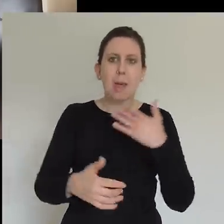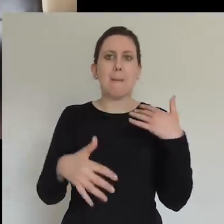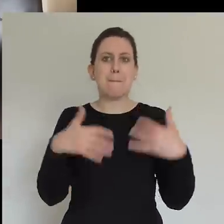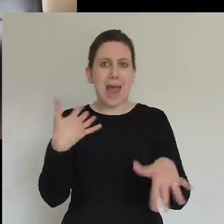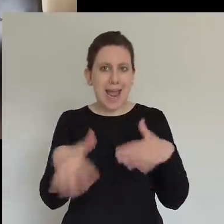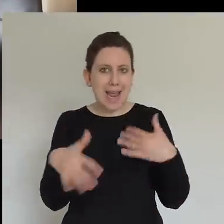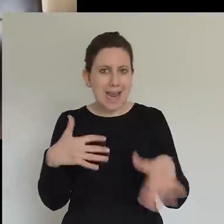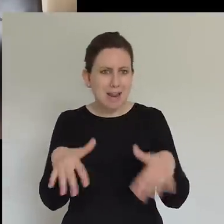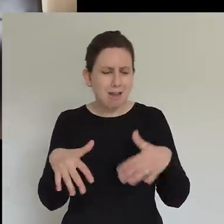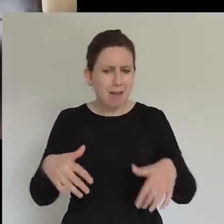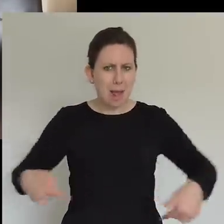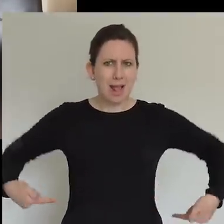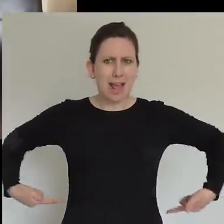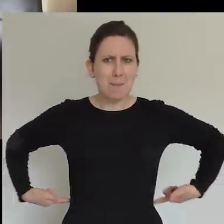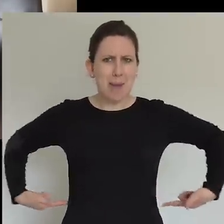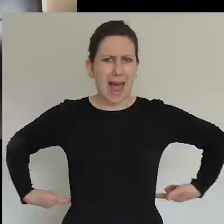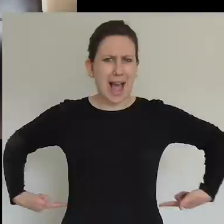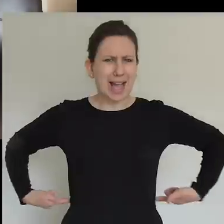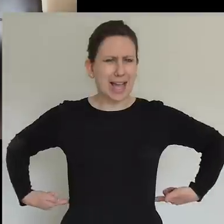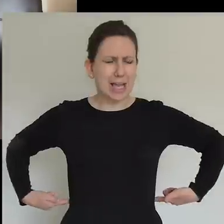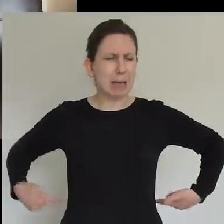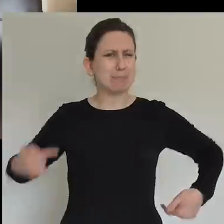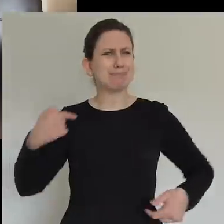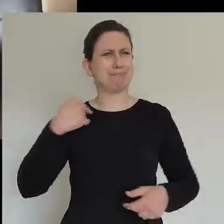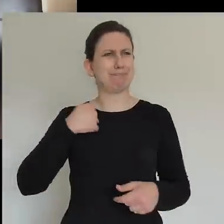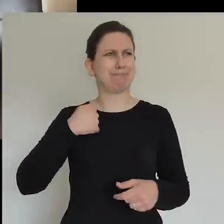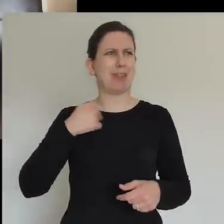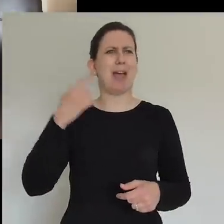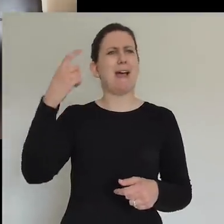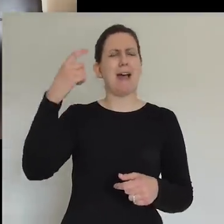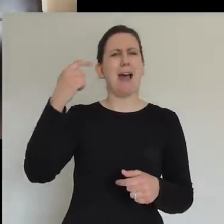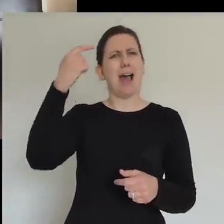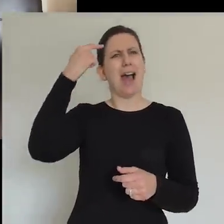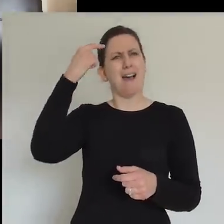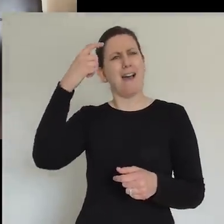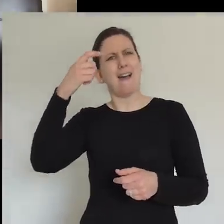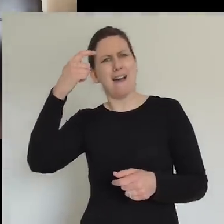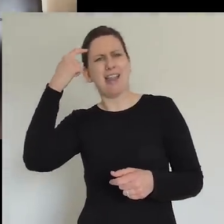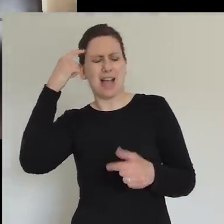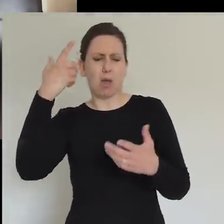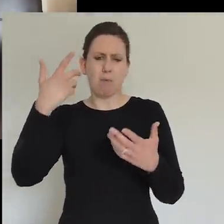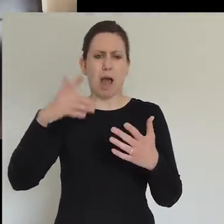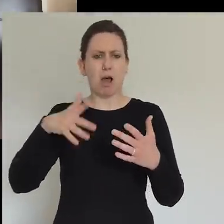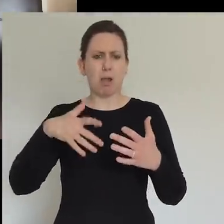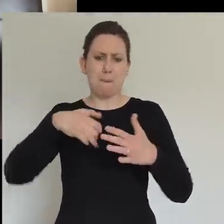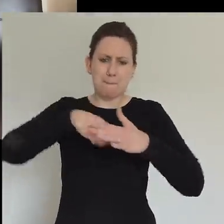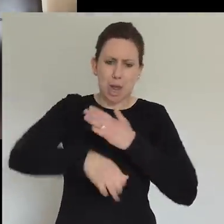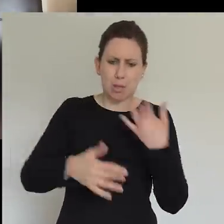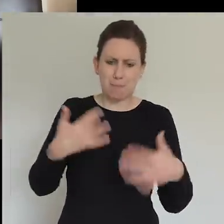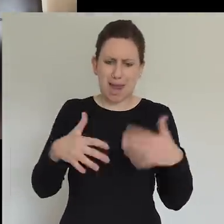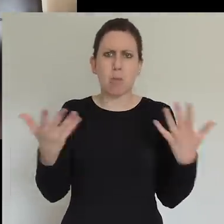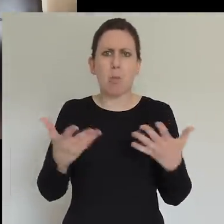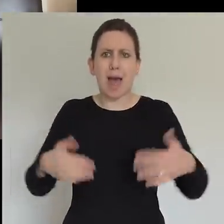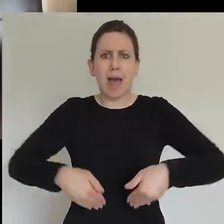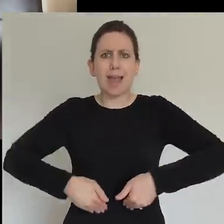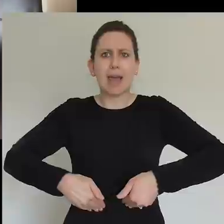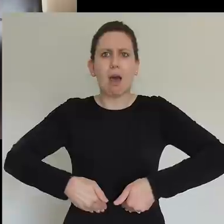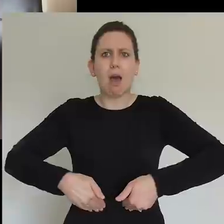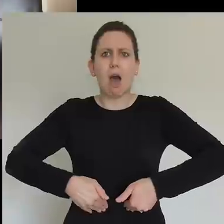in my mind, you know, they're in your belly, you labor in your belly, and you give birth. But actually, all my labor, having Emily, my daughter